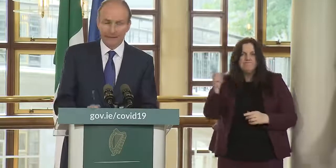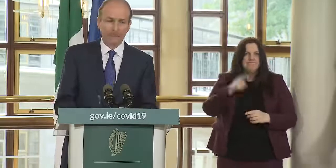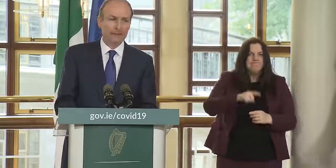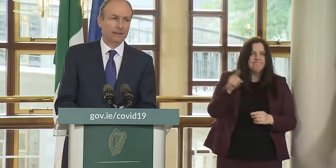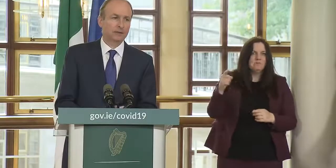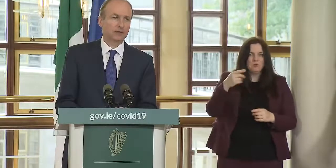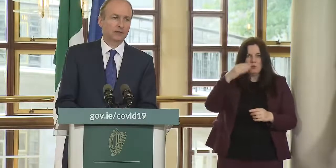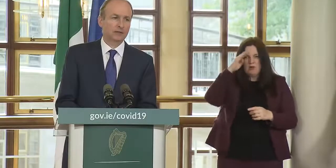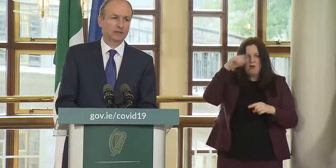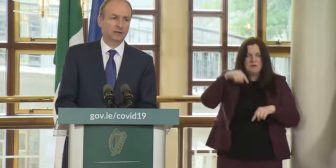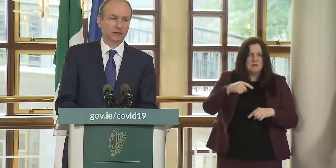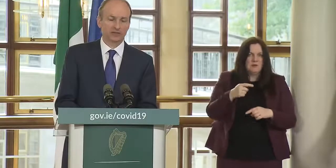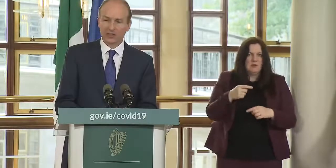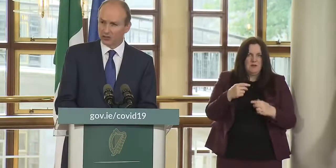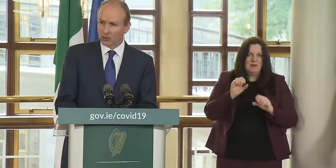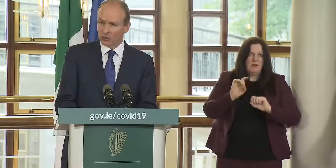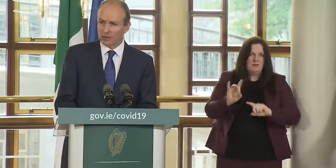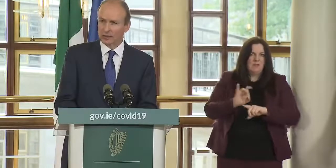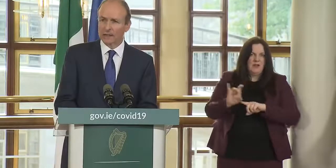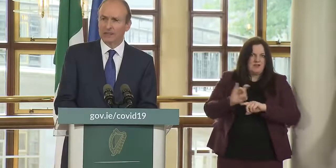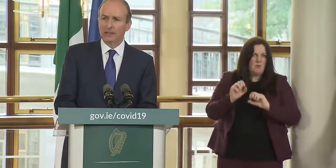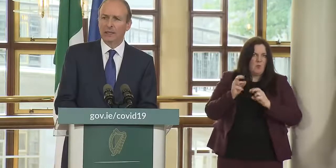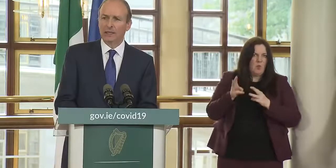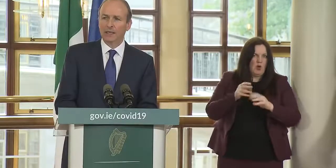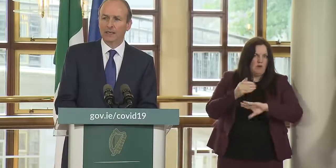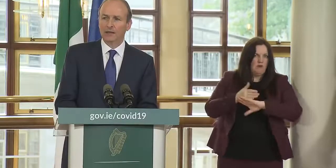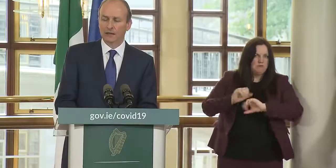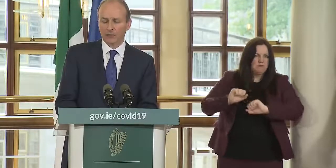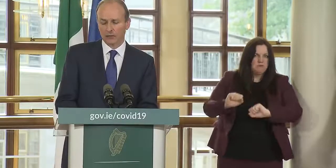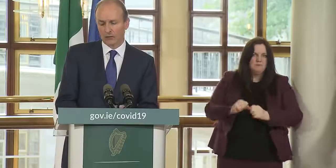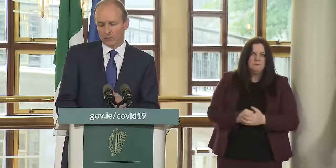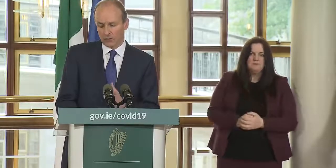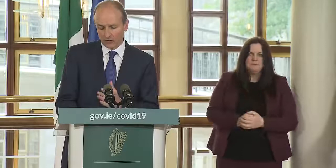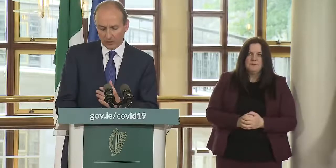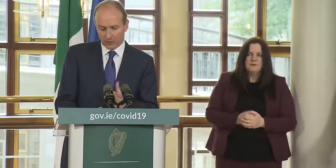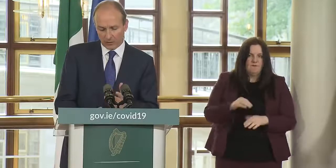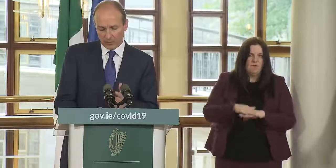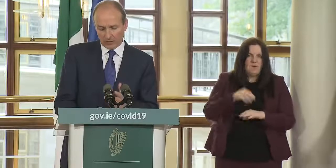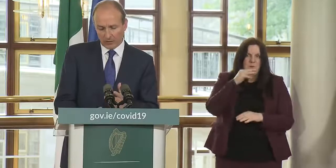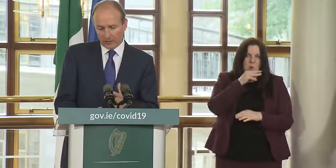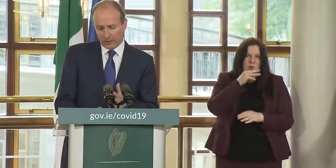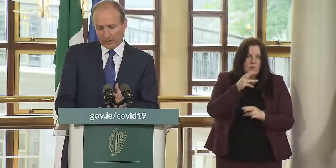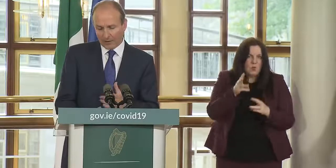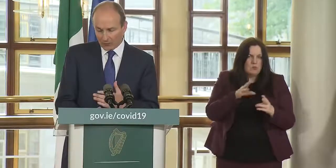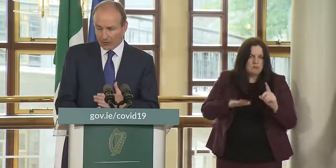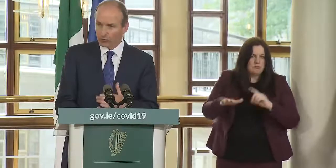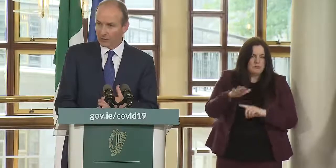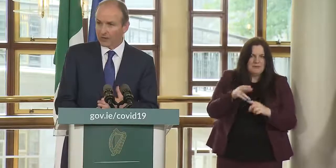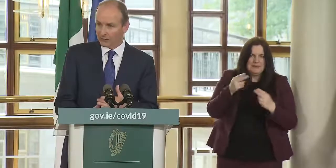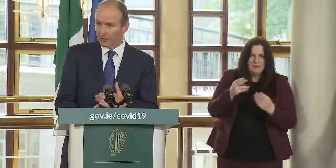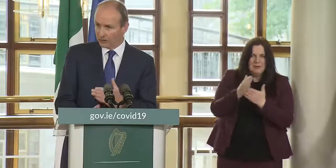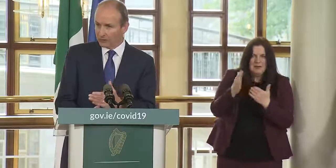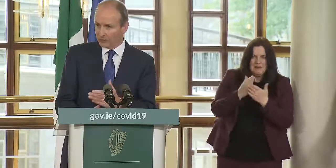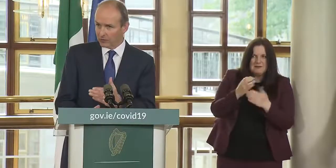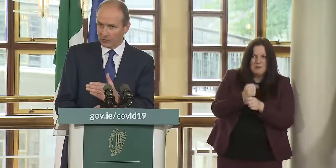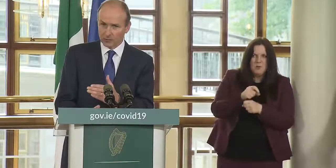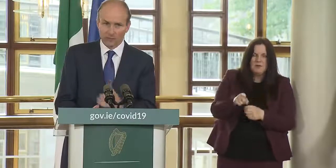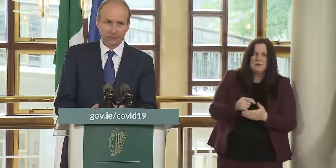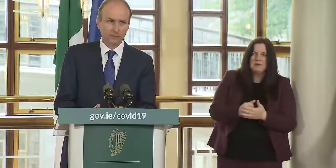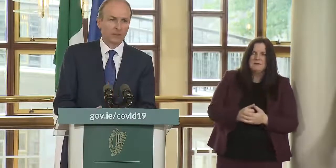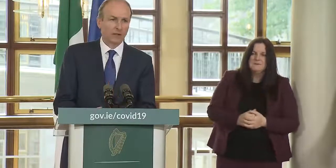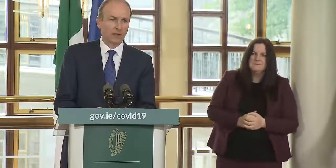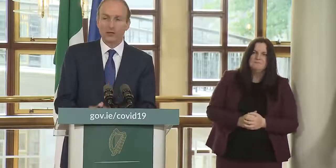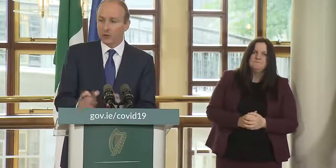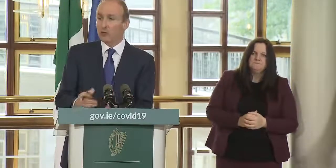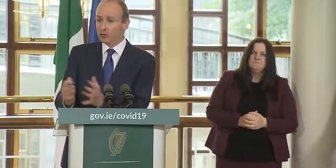and in terms of essential work uh and i think there there needs to be uh clarity around that i accept in